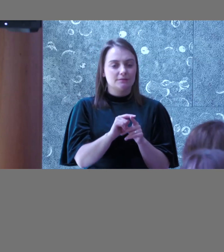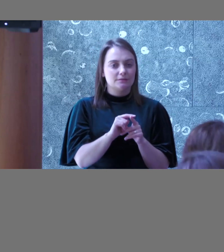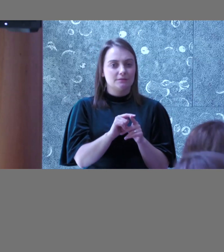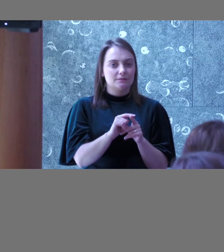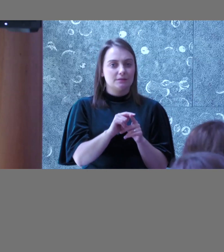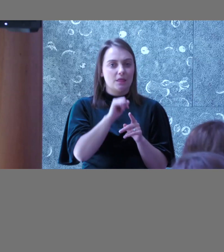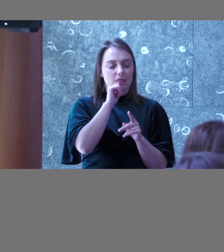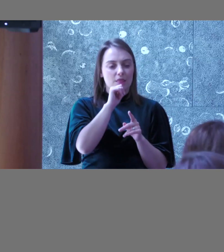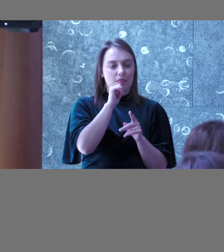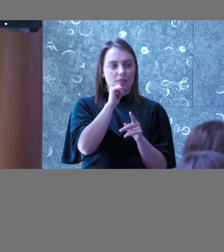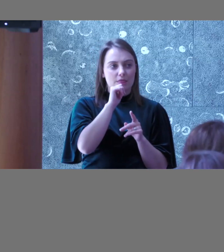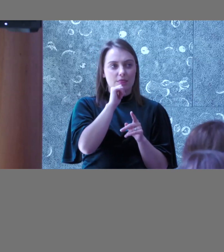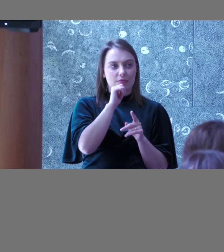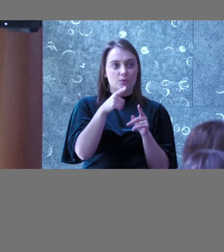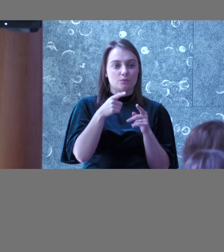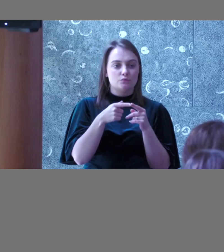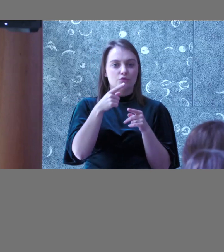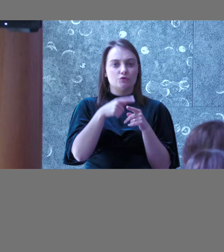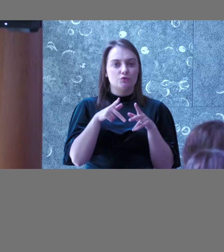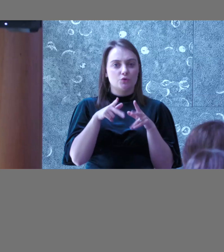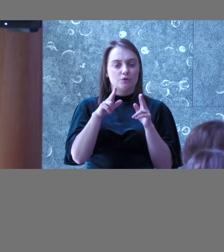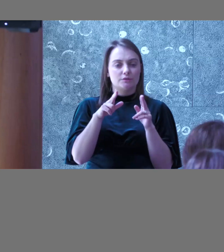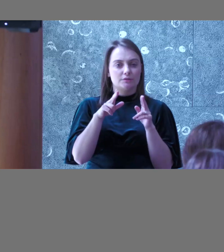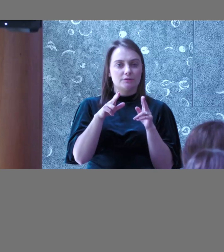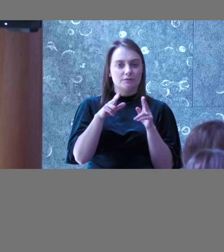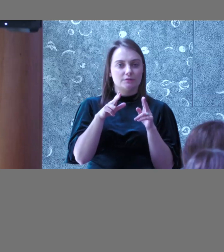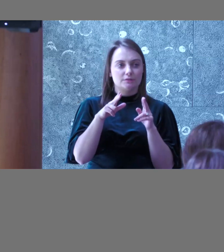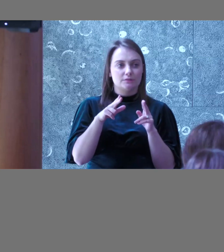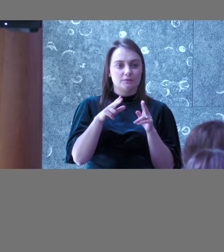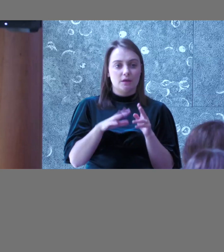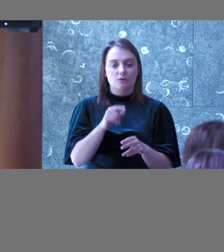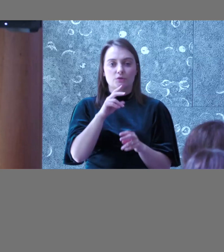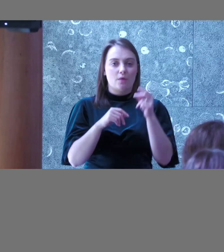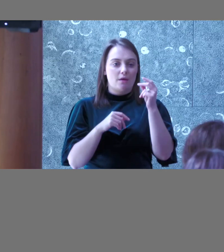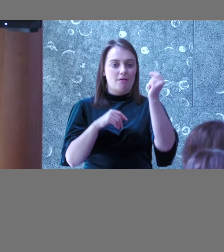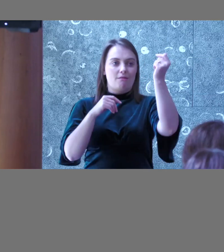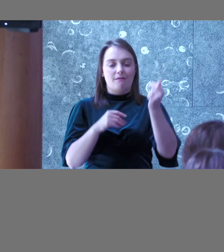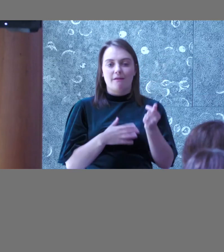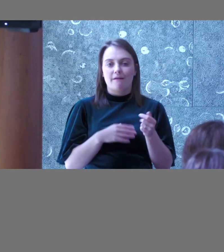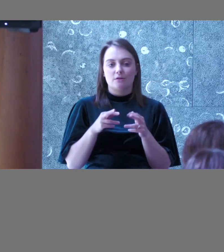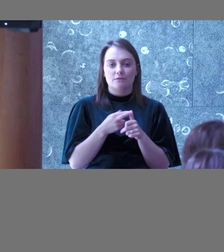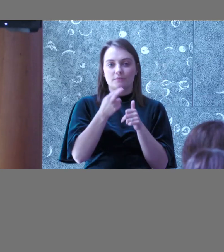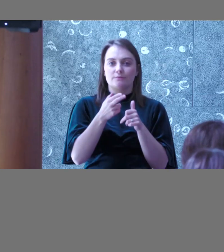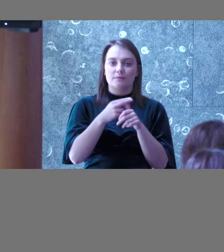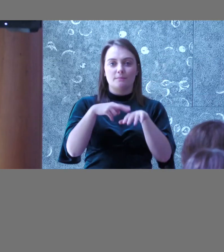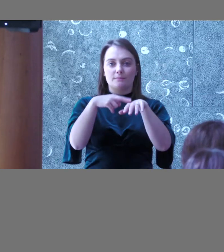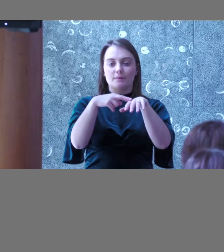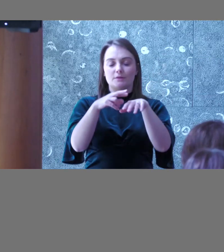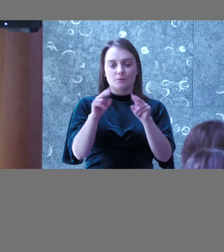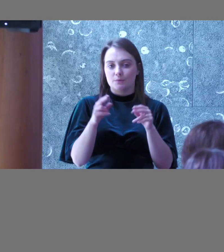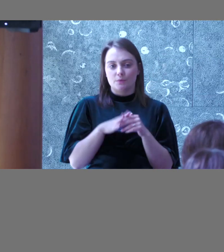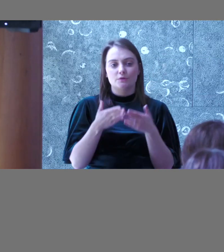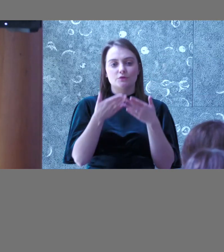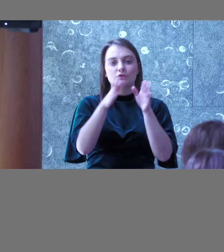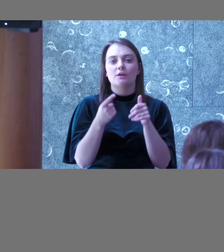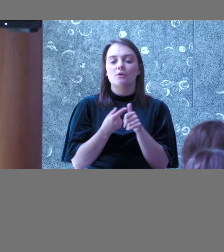creating accessible, usable sites. There's no quick flick of a switch. Generally automated